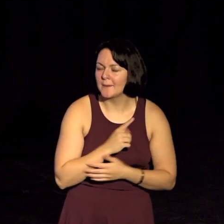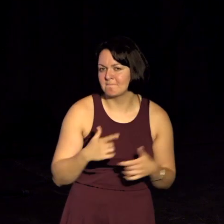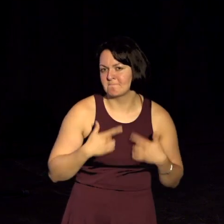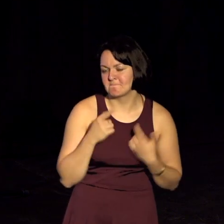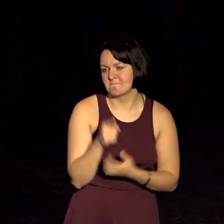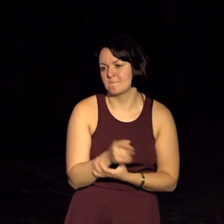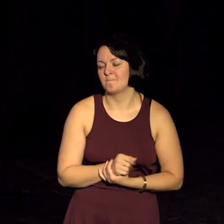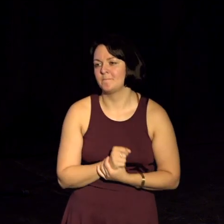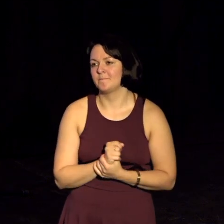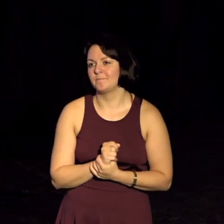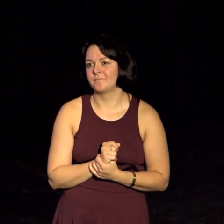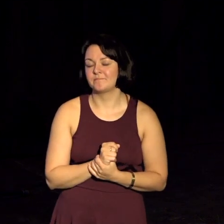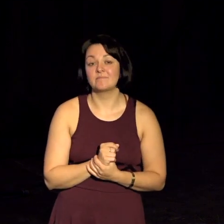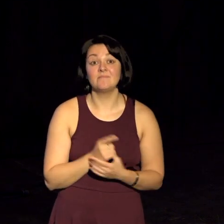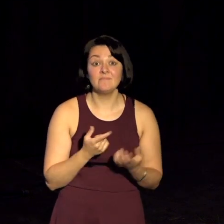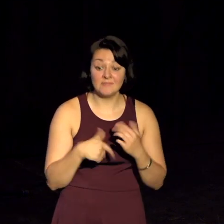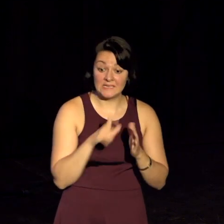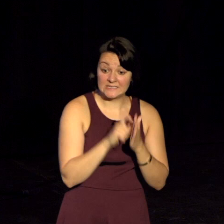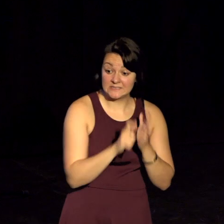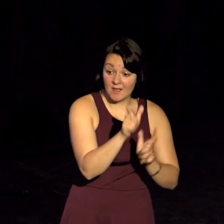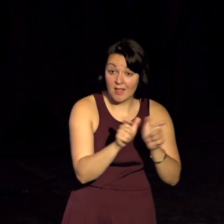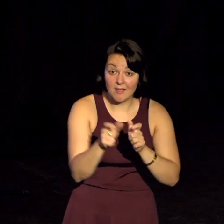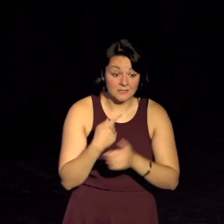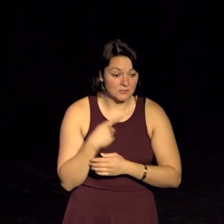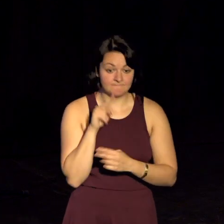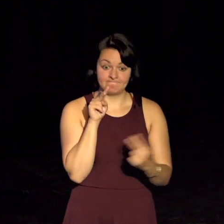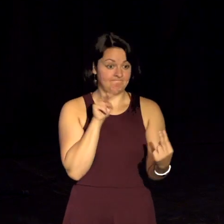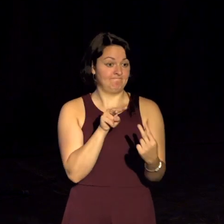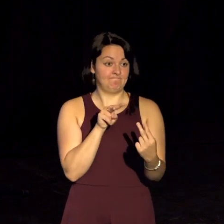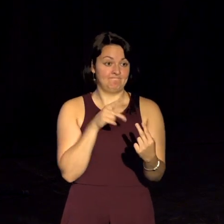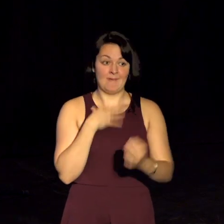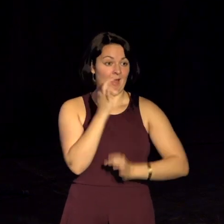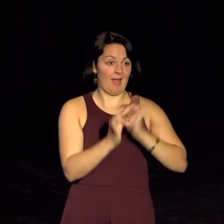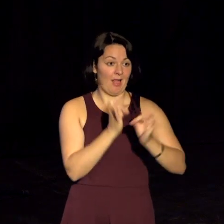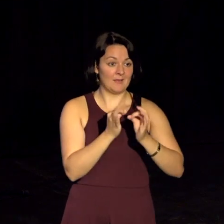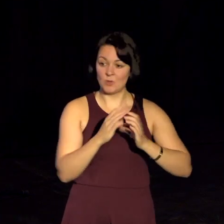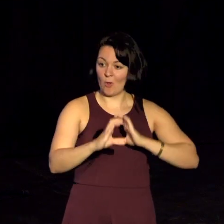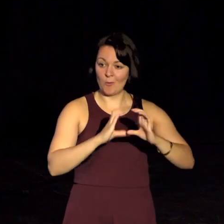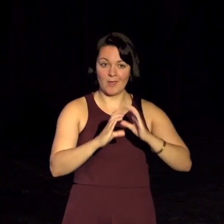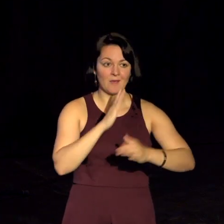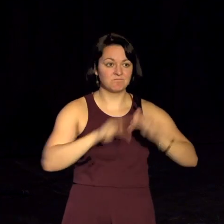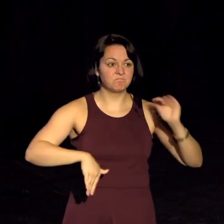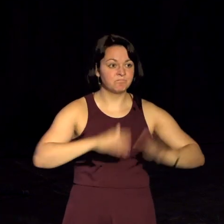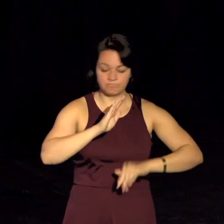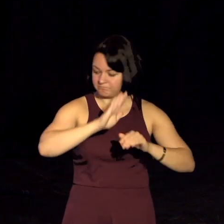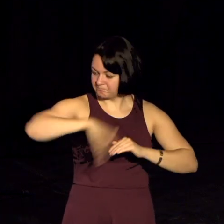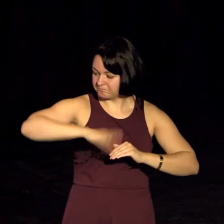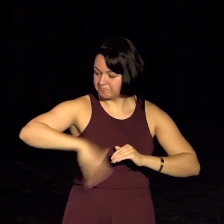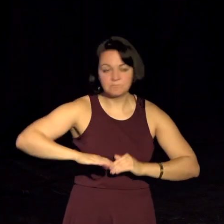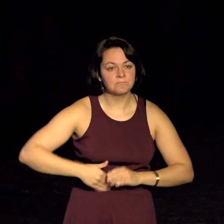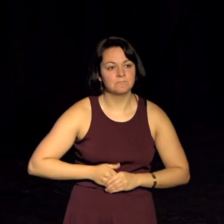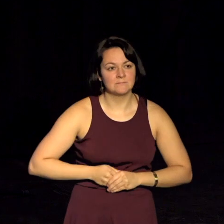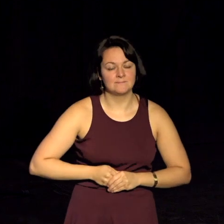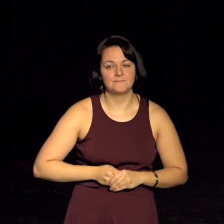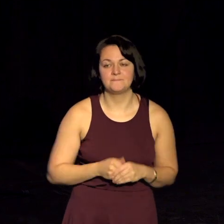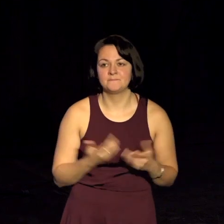approach someone with a disability, don't talk to them, don't stare at them, don't ask questions, don't communicate? A lot of us are told that when we're